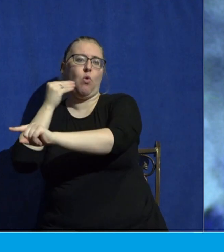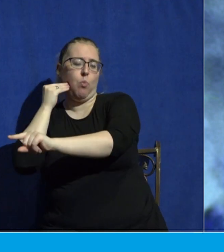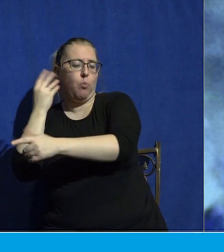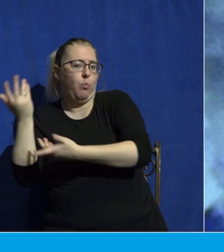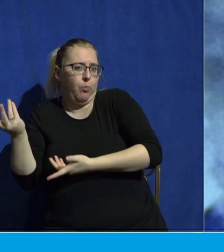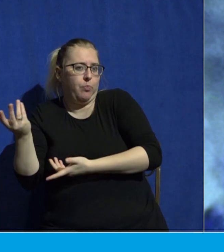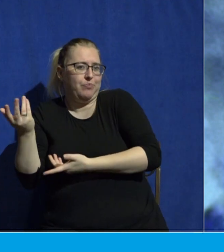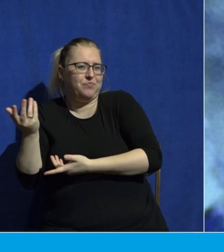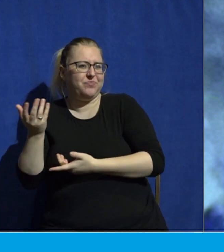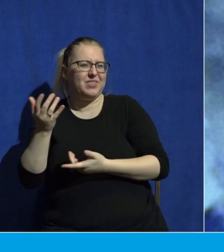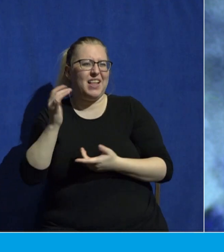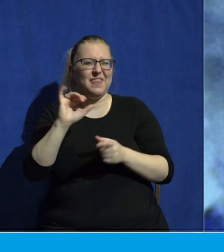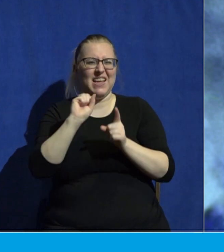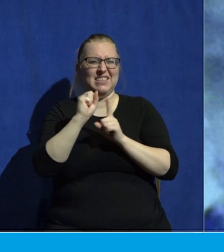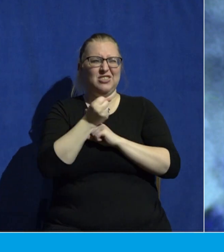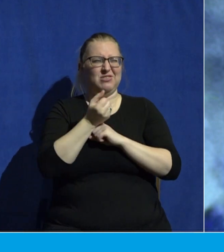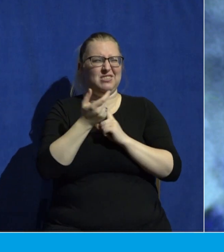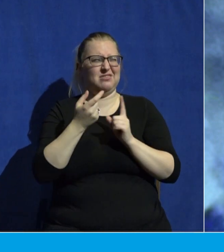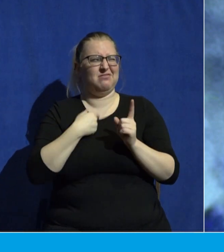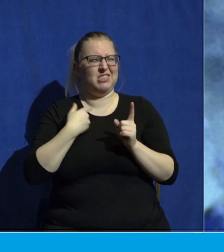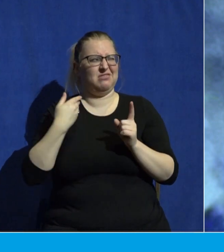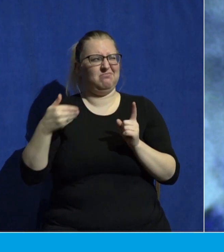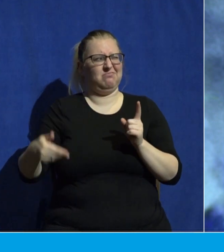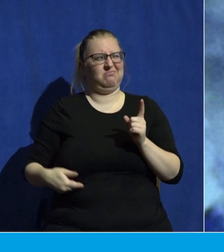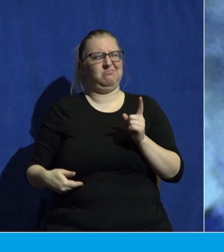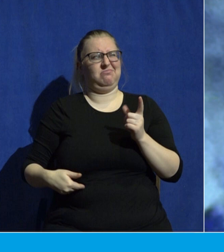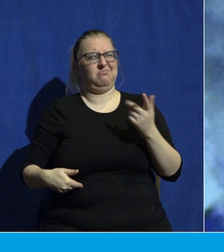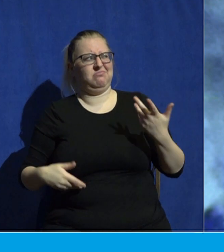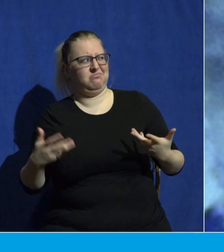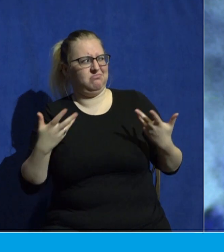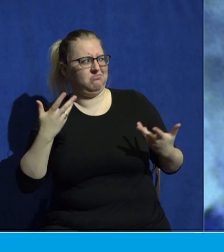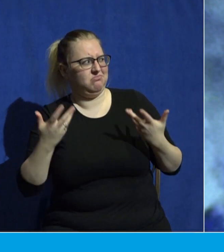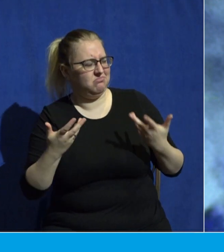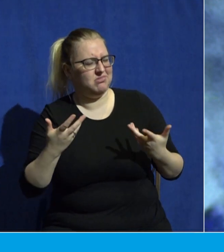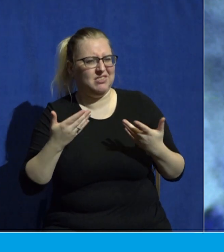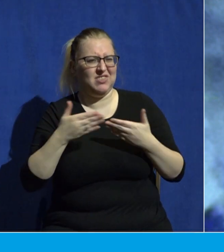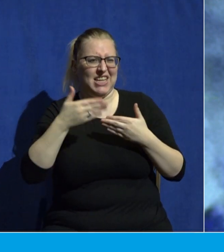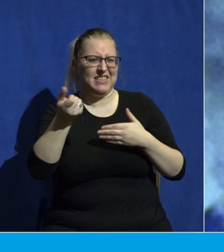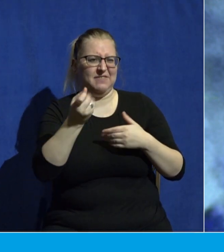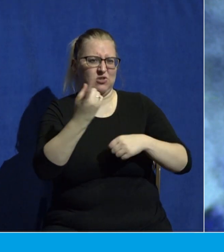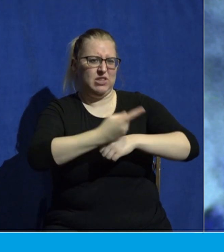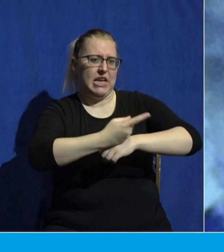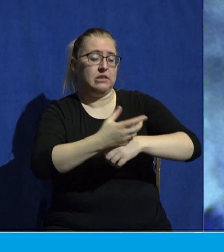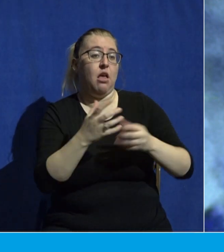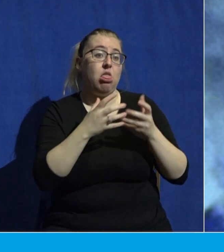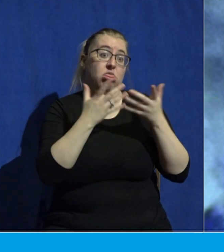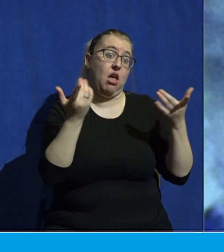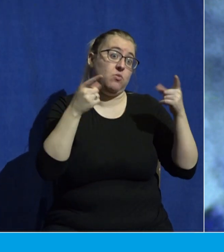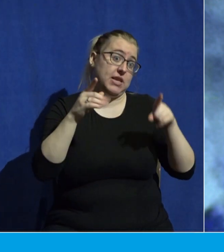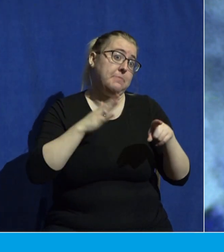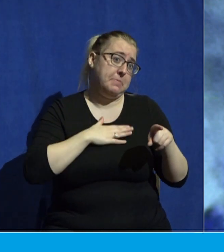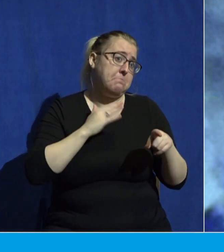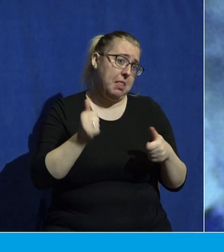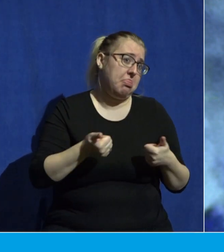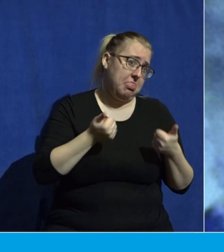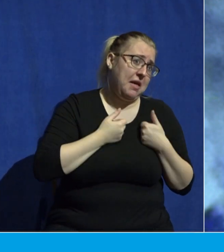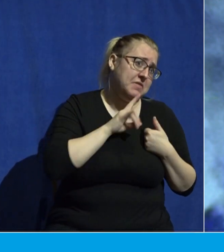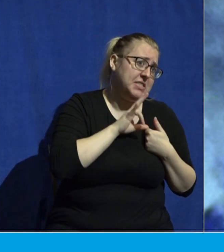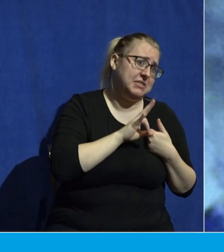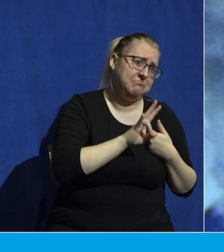nagged me over the coming days. There was a lot going on in my little life. And on top of that, I never liked for my brother to have